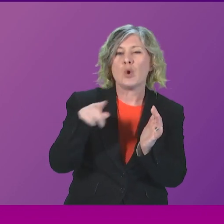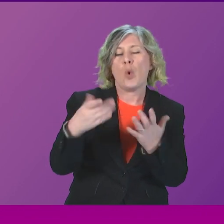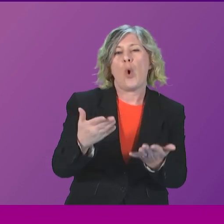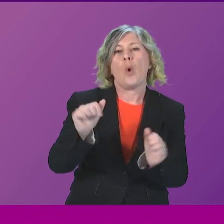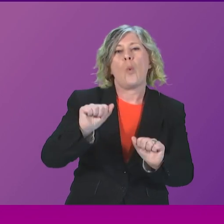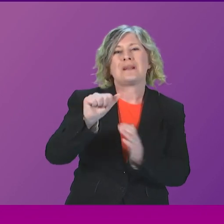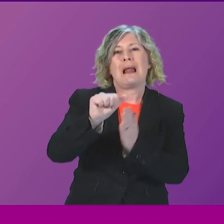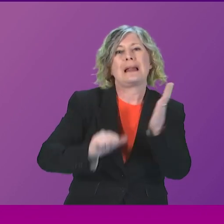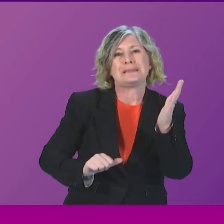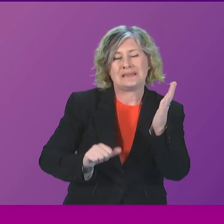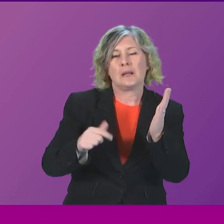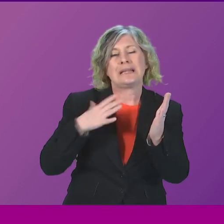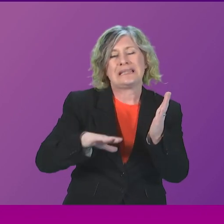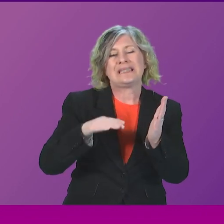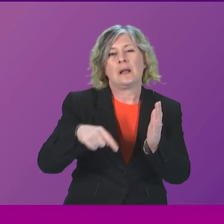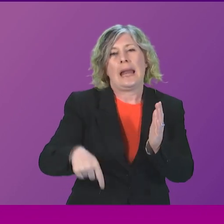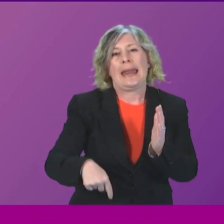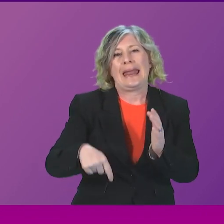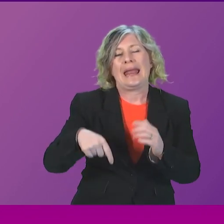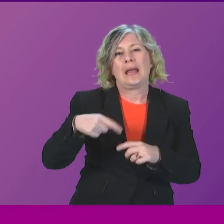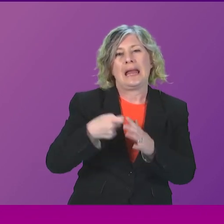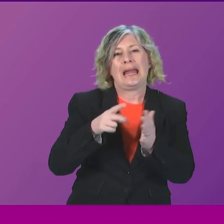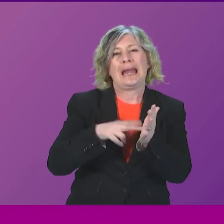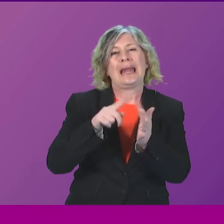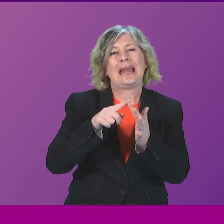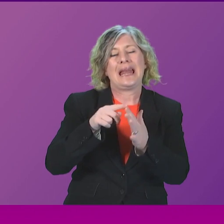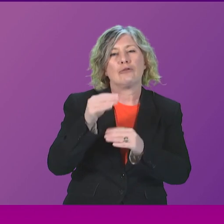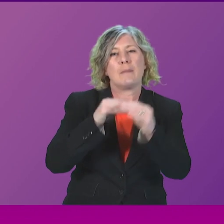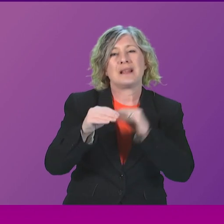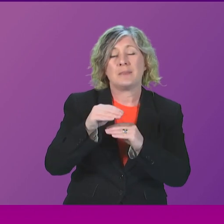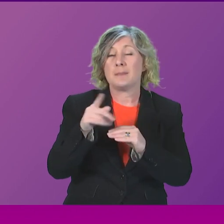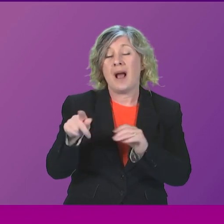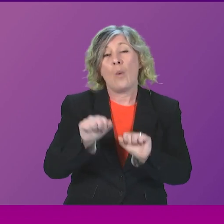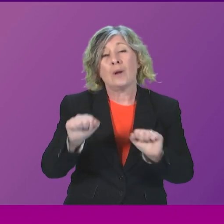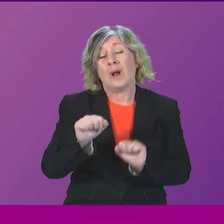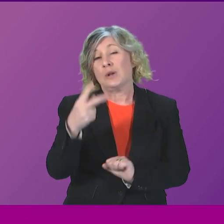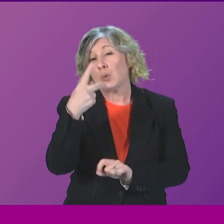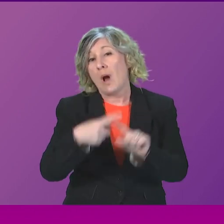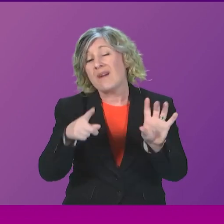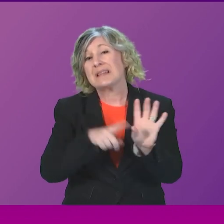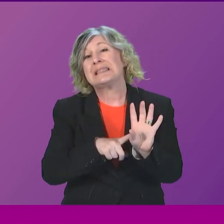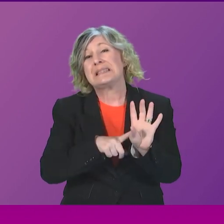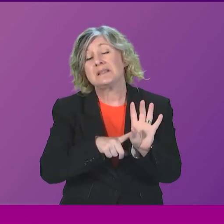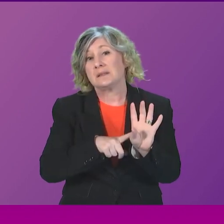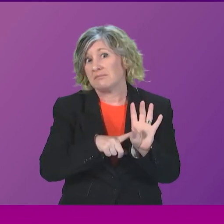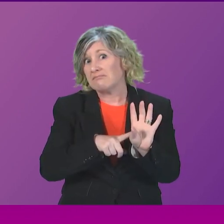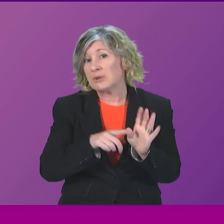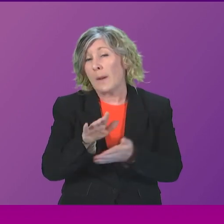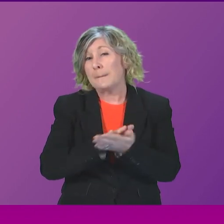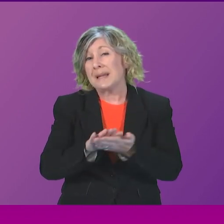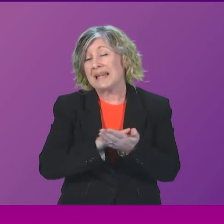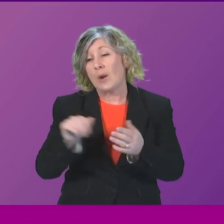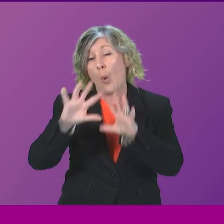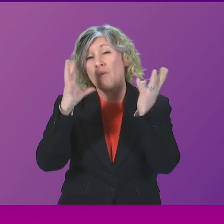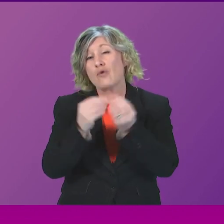waiting list for a knee replacement. The wait is currently two and a half years. This would take Wendy's overall